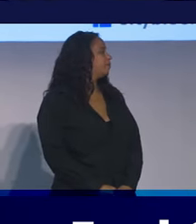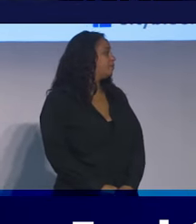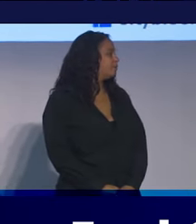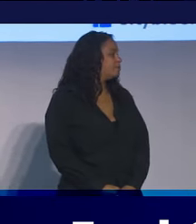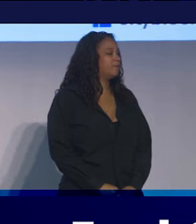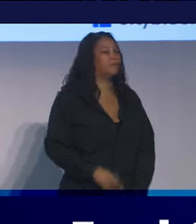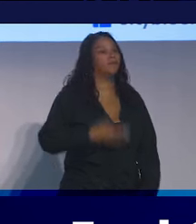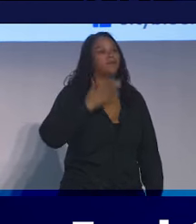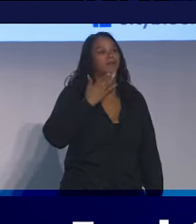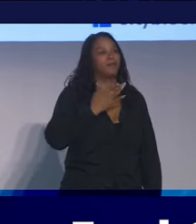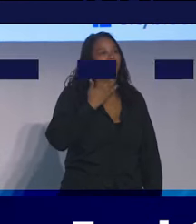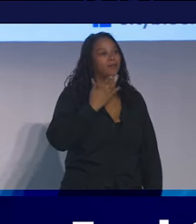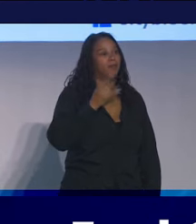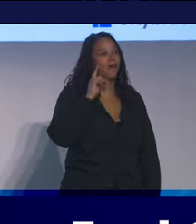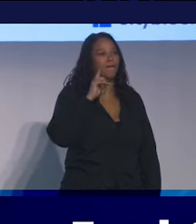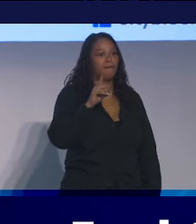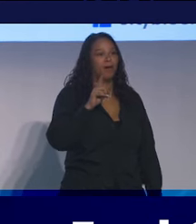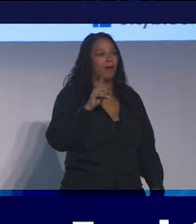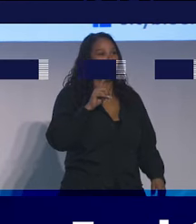Well, thank you for a terrific